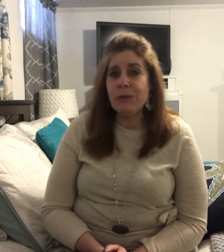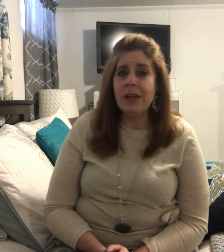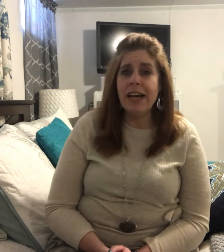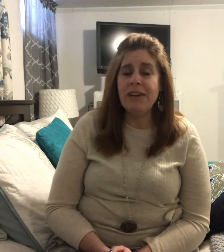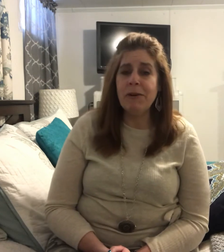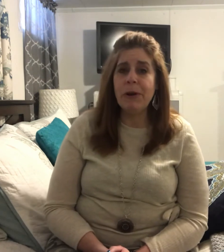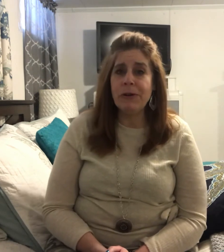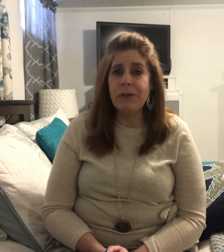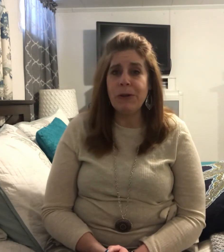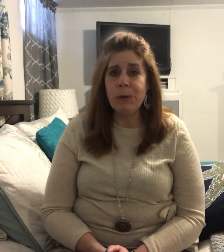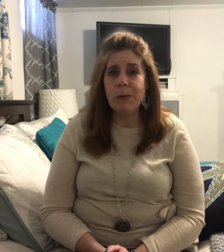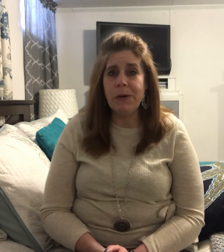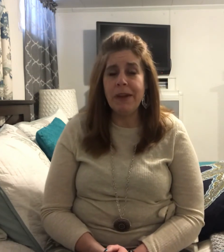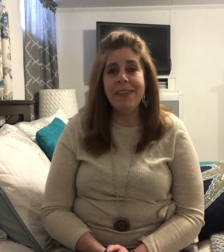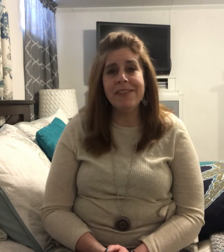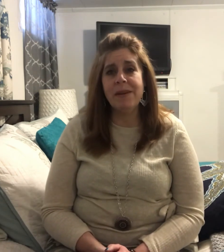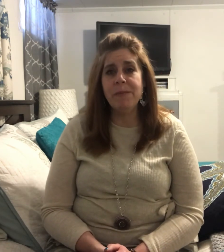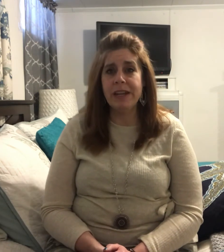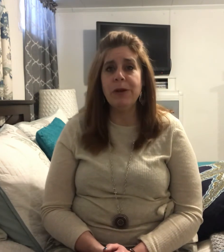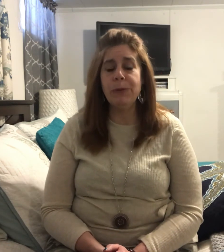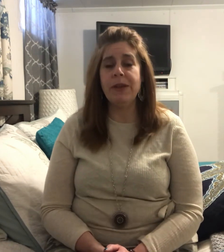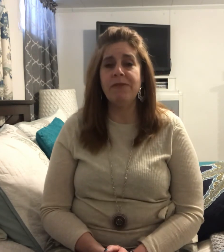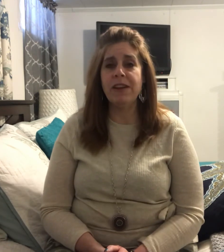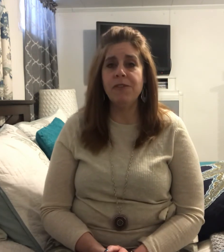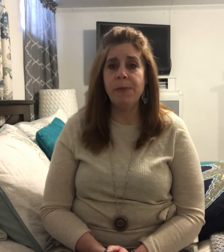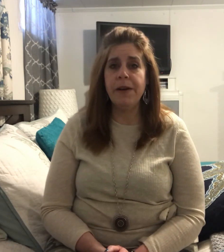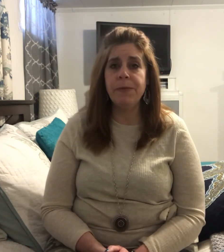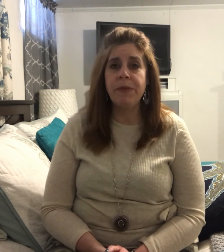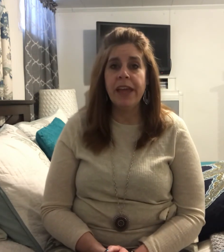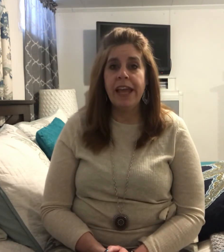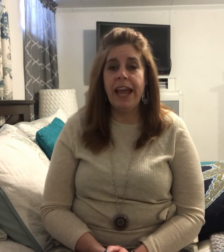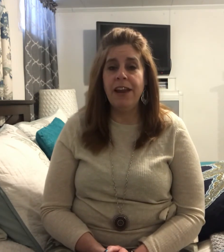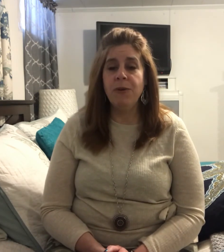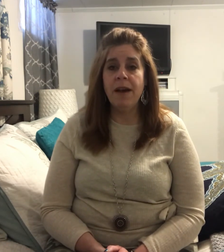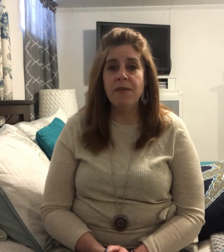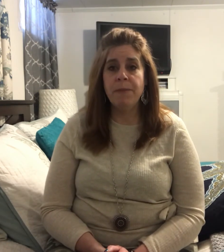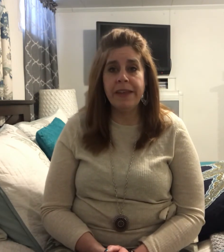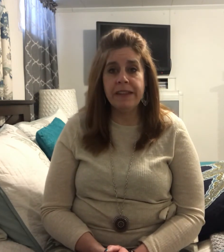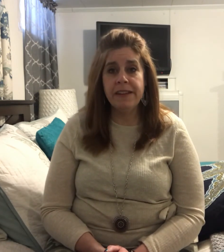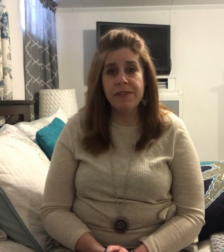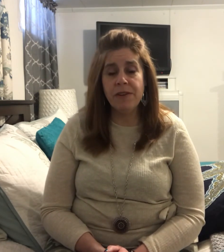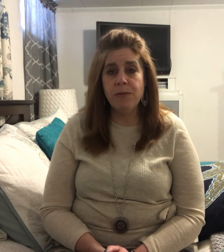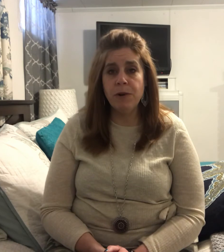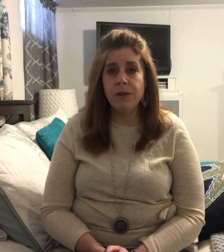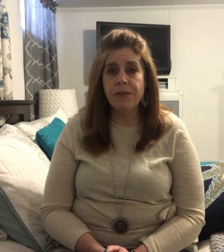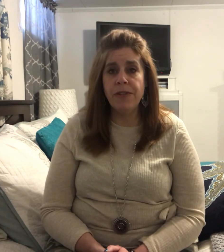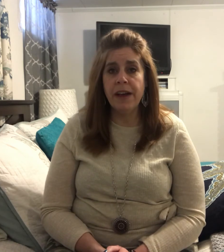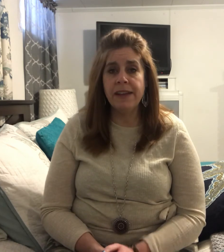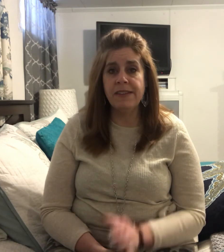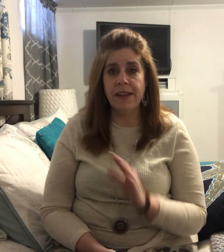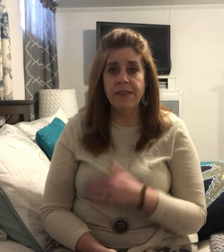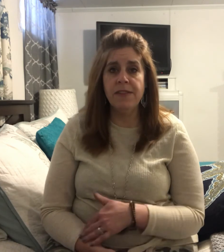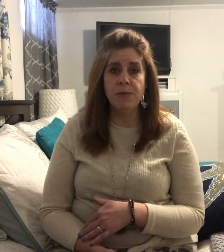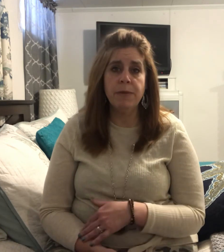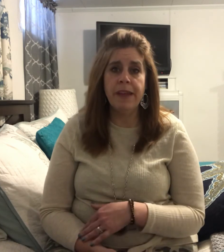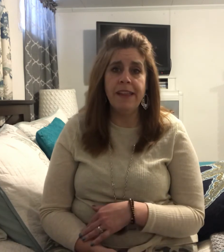will have a partner that you can work with somebody who can finger spell and you have them make a list of words that contain these three blends,